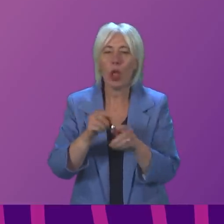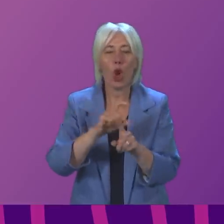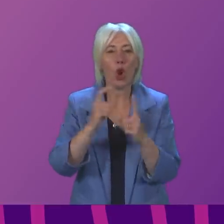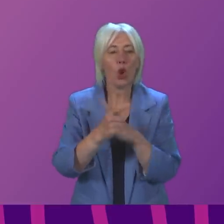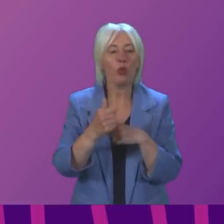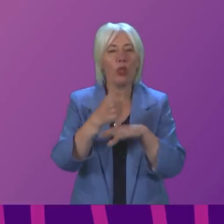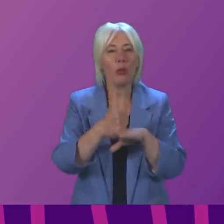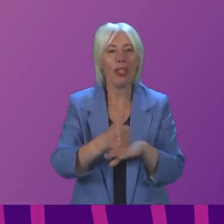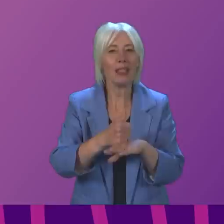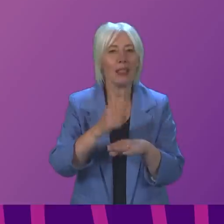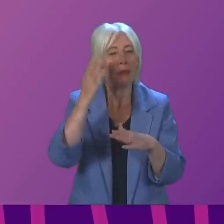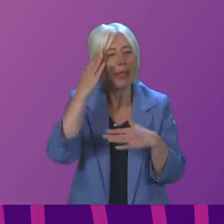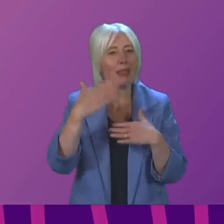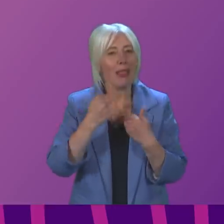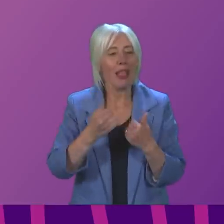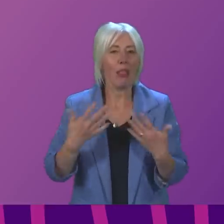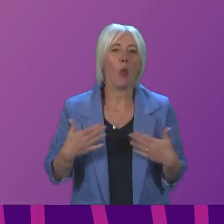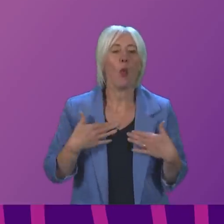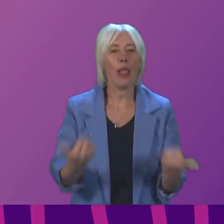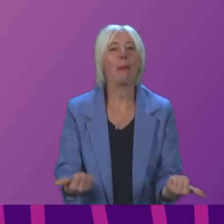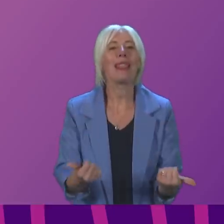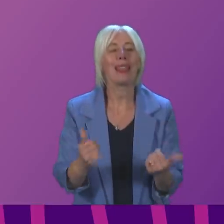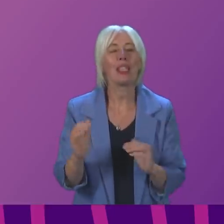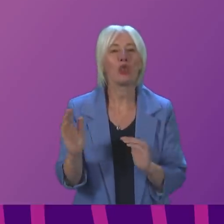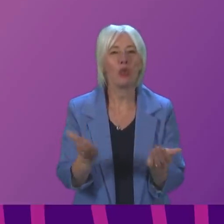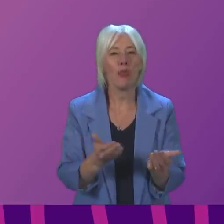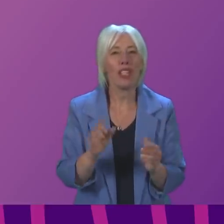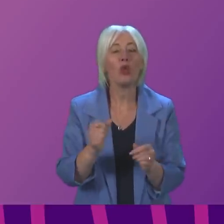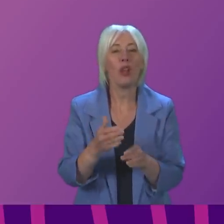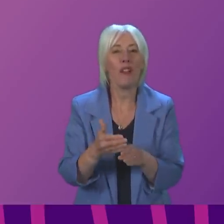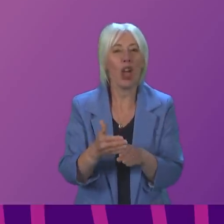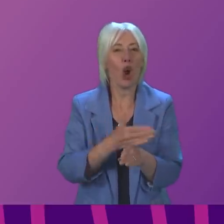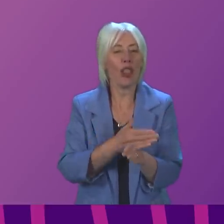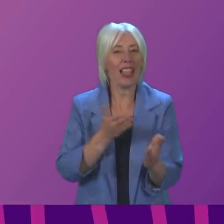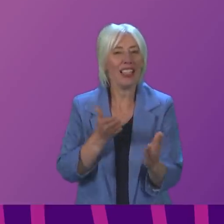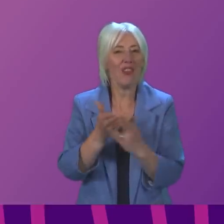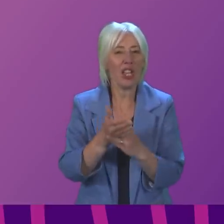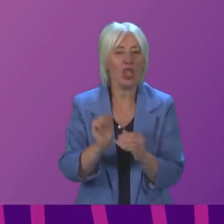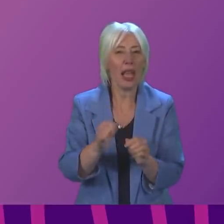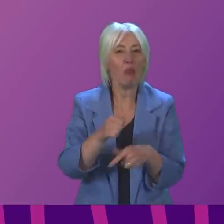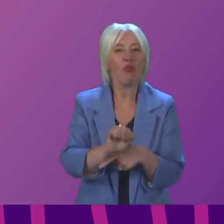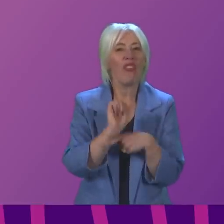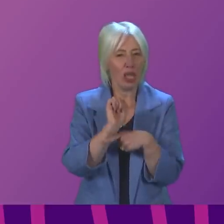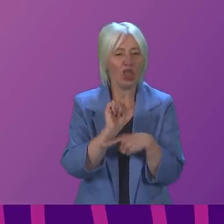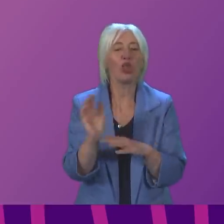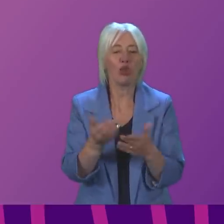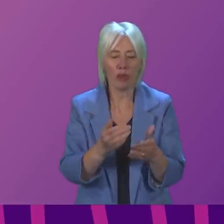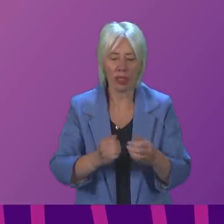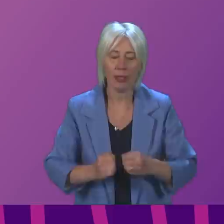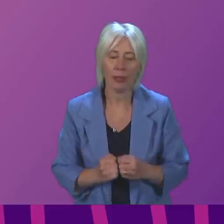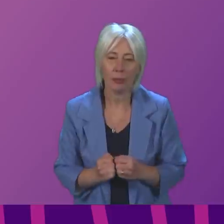and wellbeing services, as part of our focus on early intervention and prevention. Tess White. First Minister.